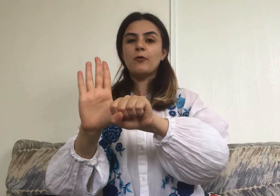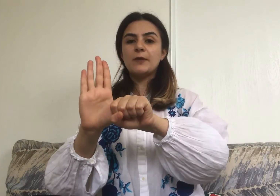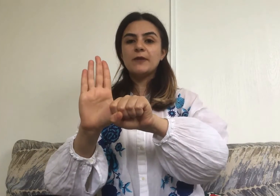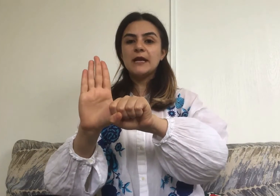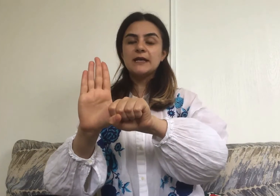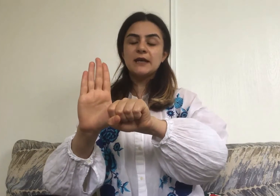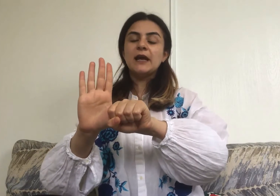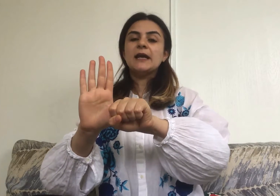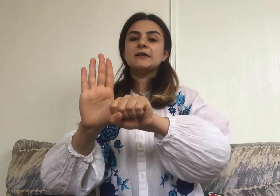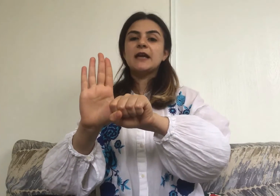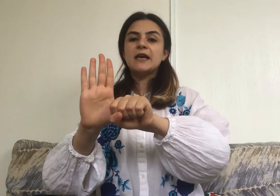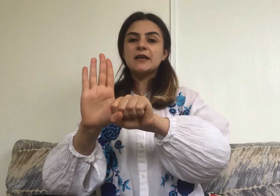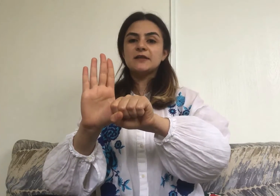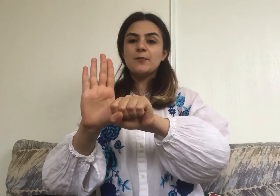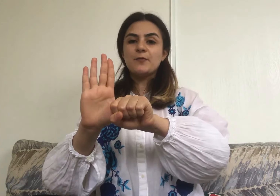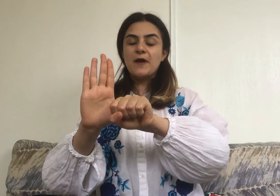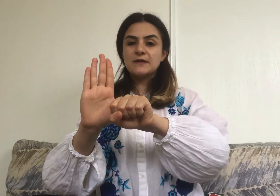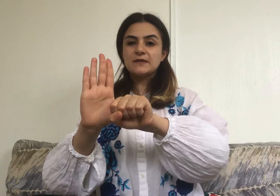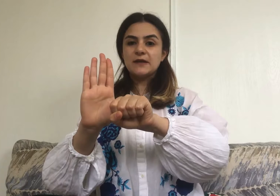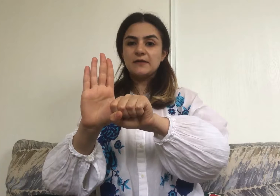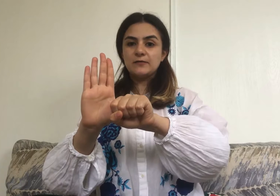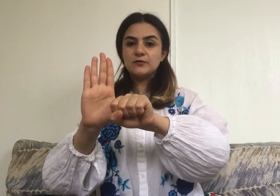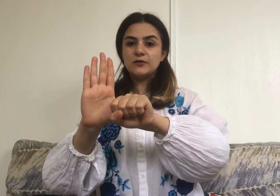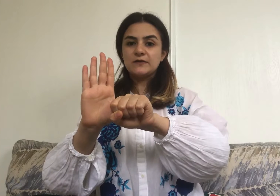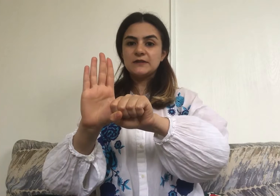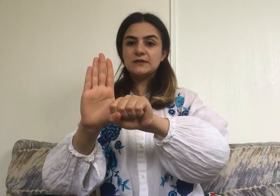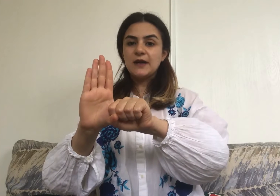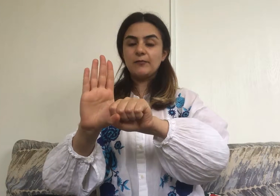one minute, taking deep breaths during this time.